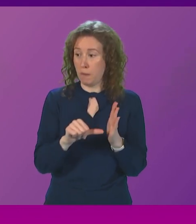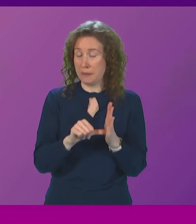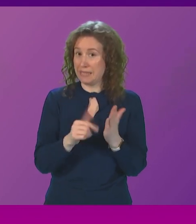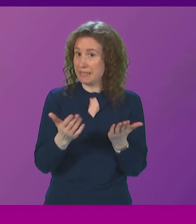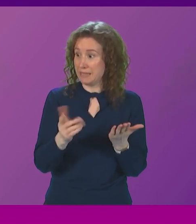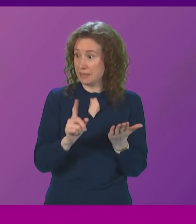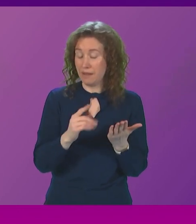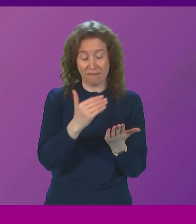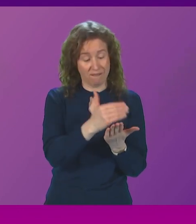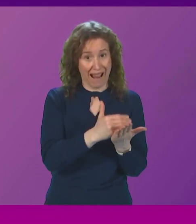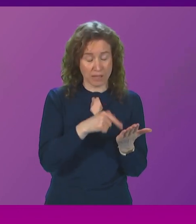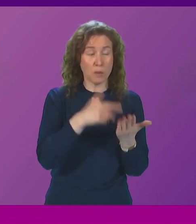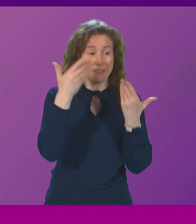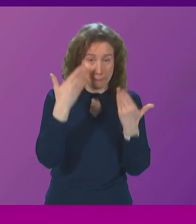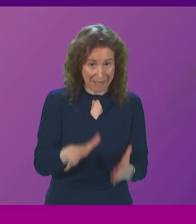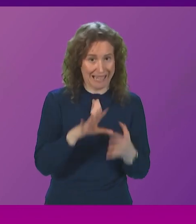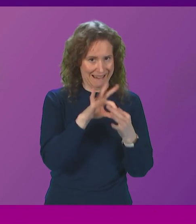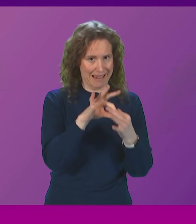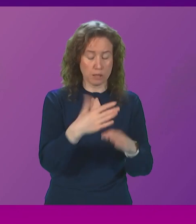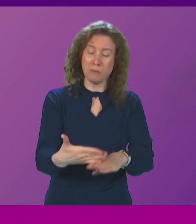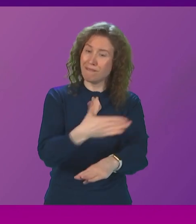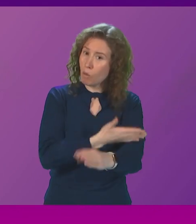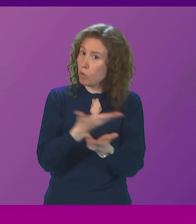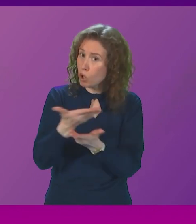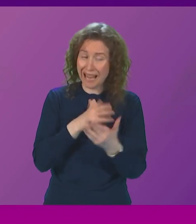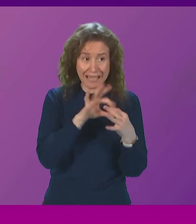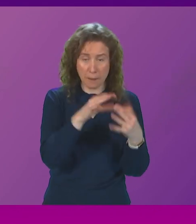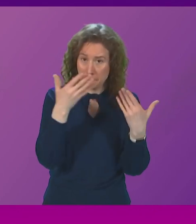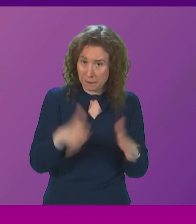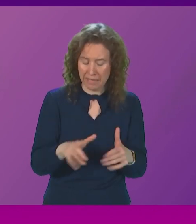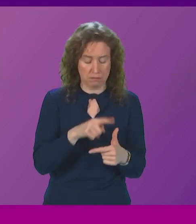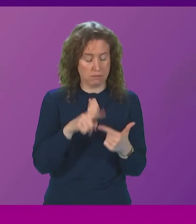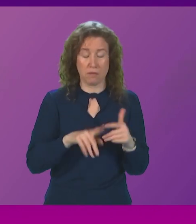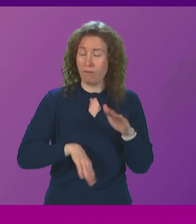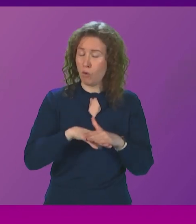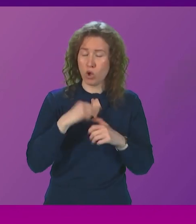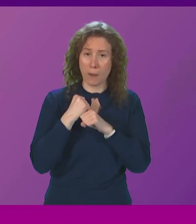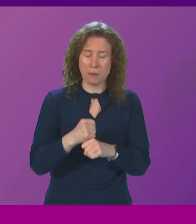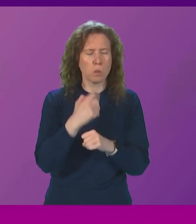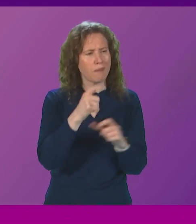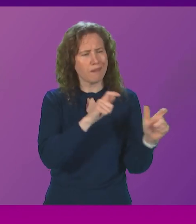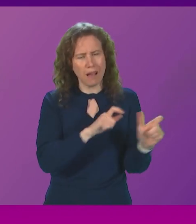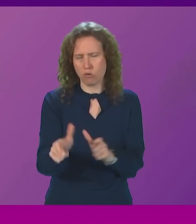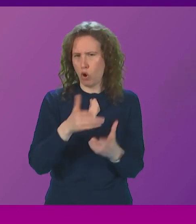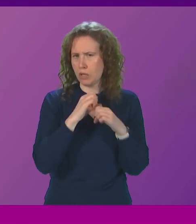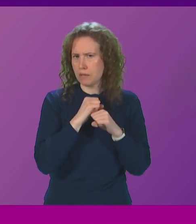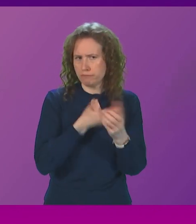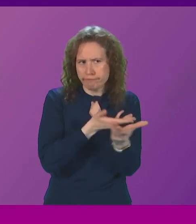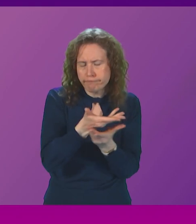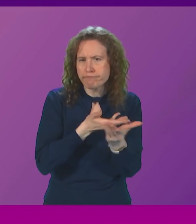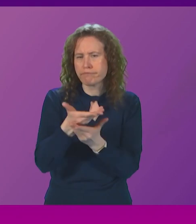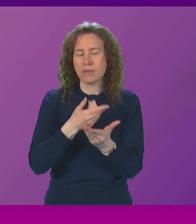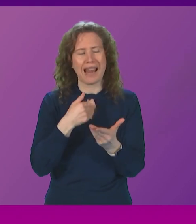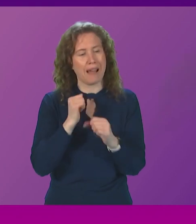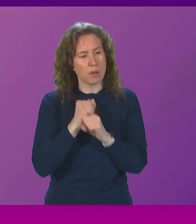are that we have engaged even prior to this consultation I've given an absolute commitment that we'll continue to engage and I've given a commitment